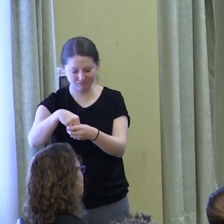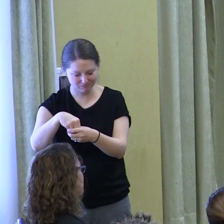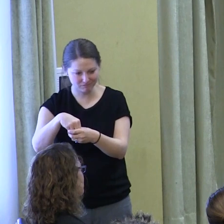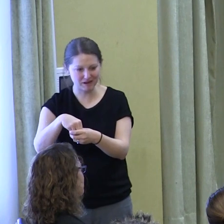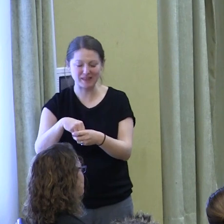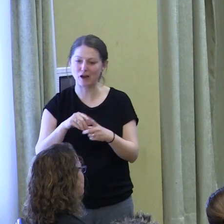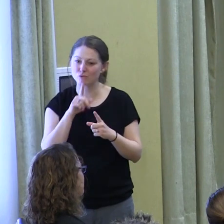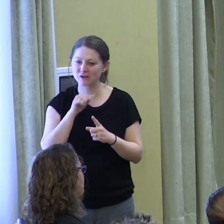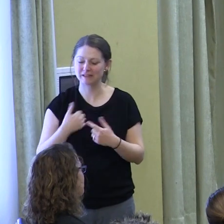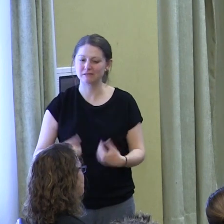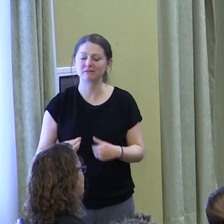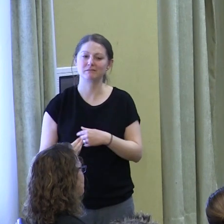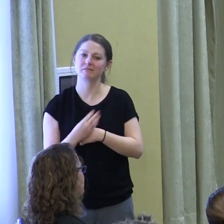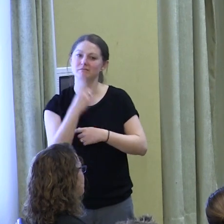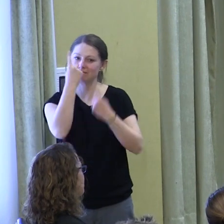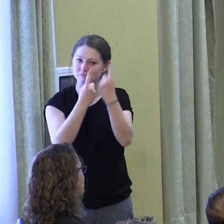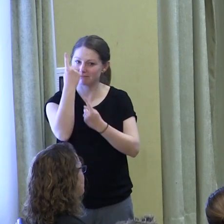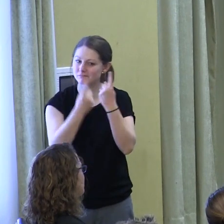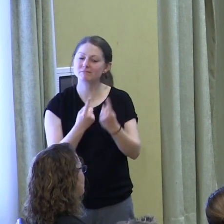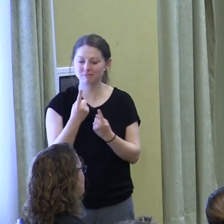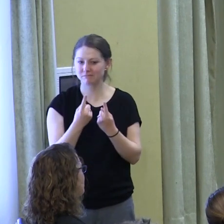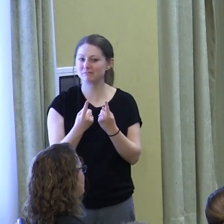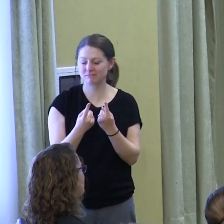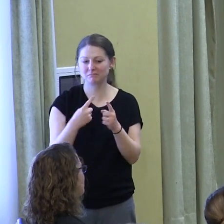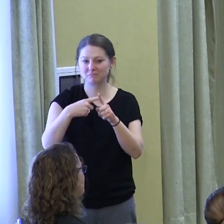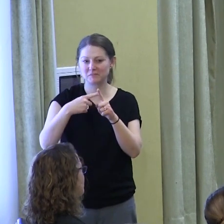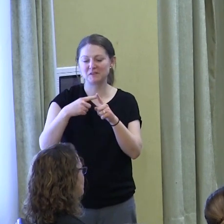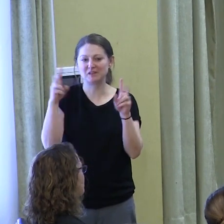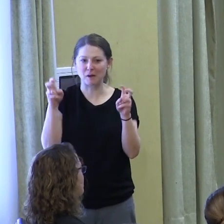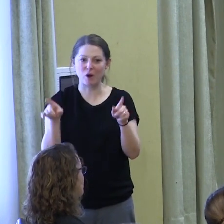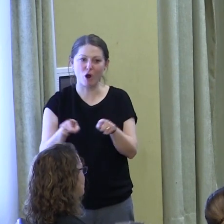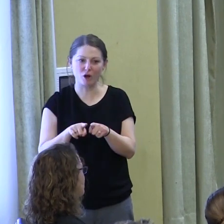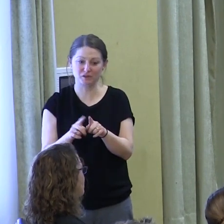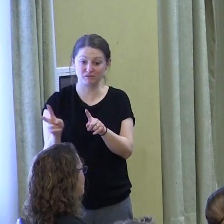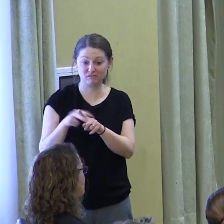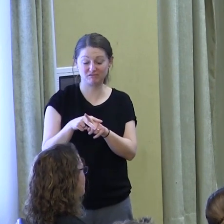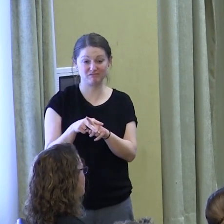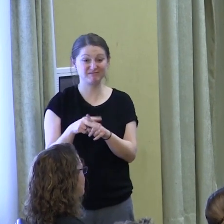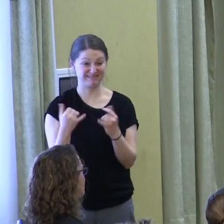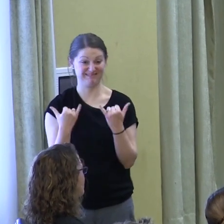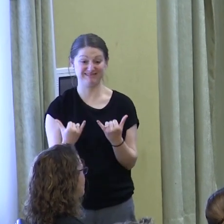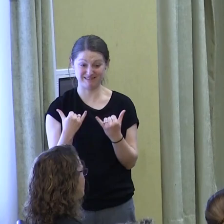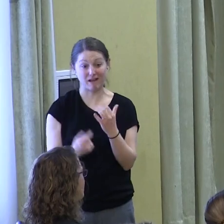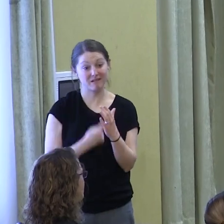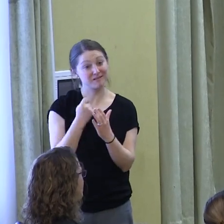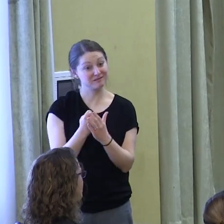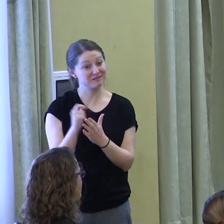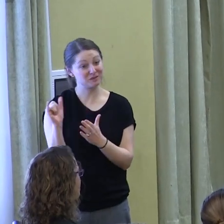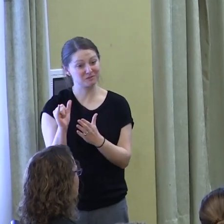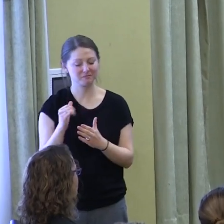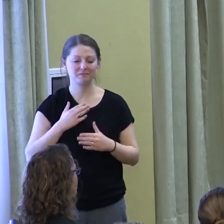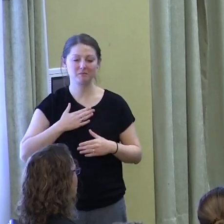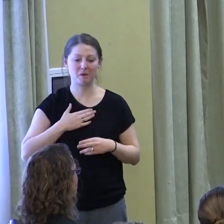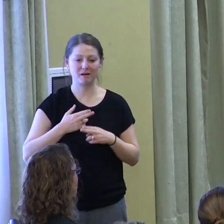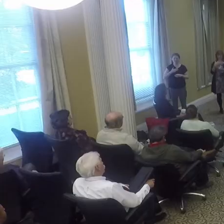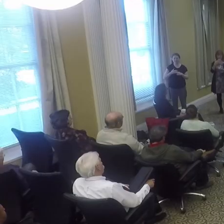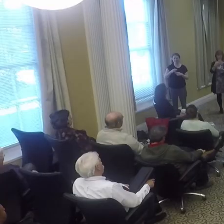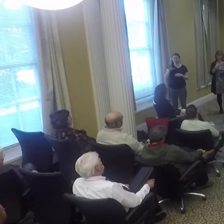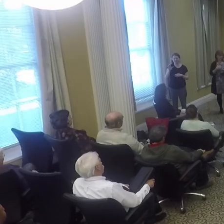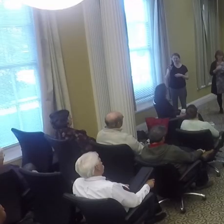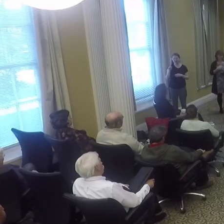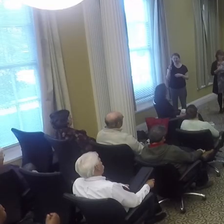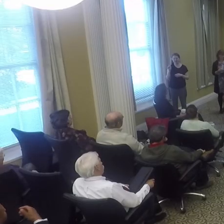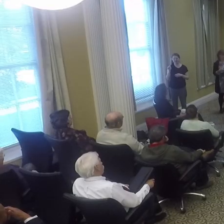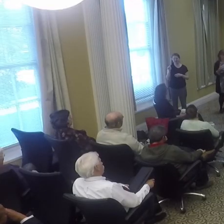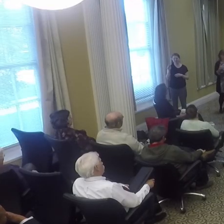thought-provoking topic, and very current, of course. I'm Cynthia Riss. I think